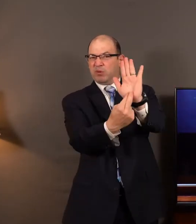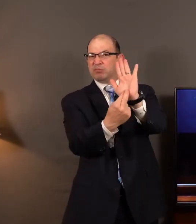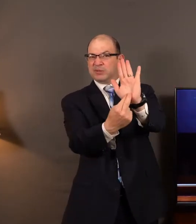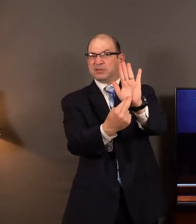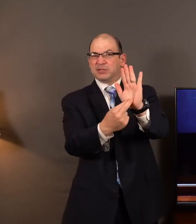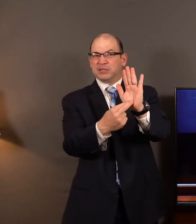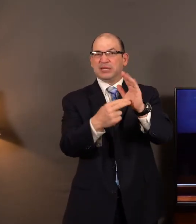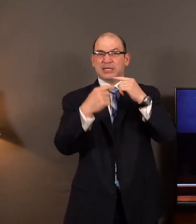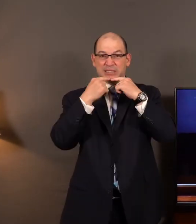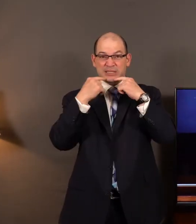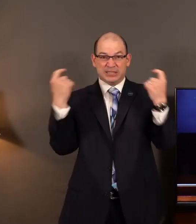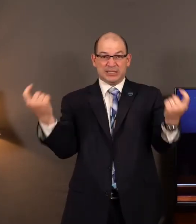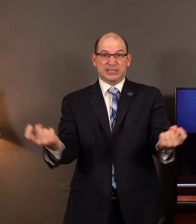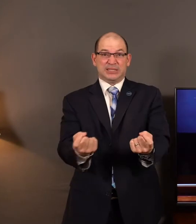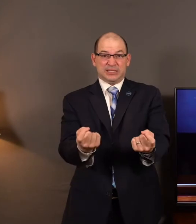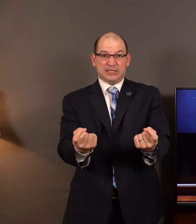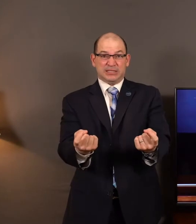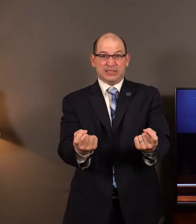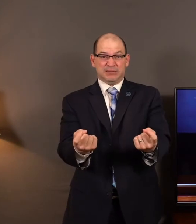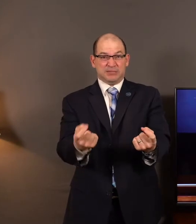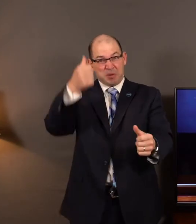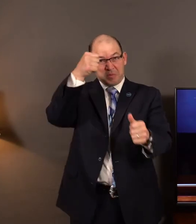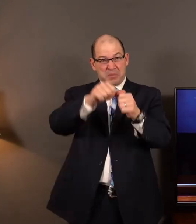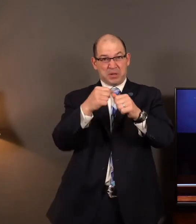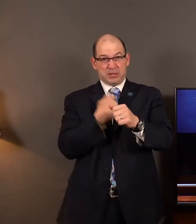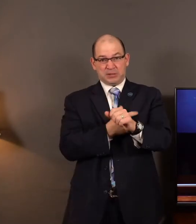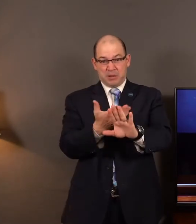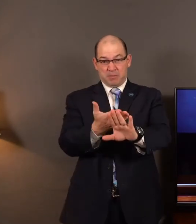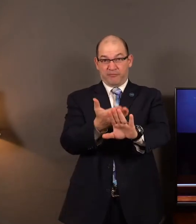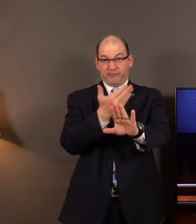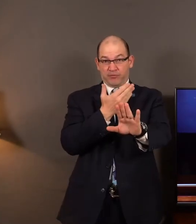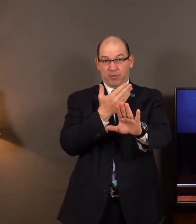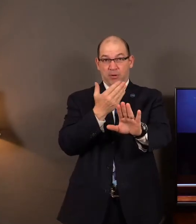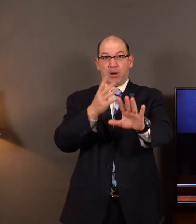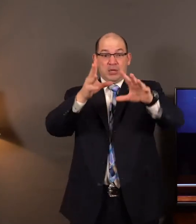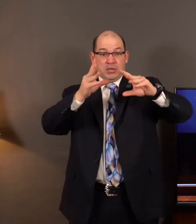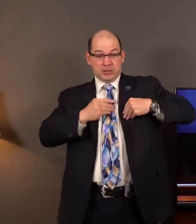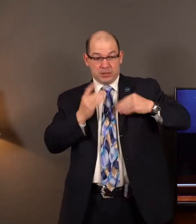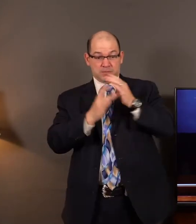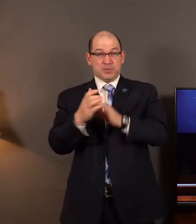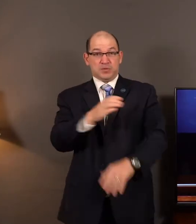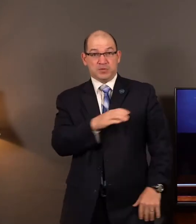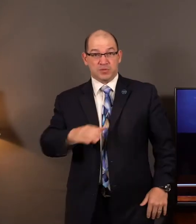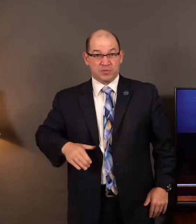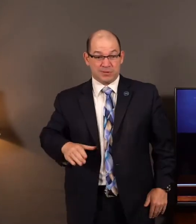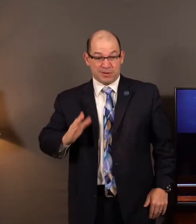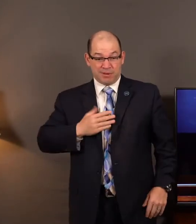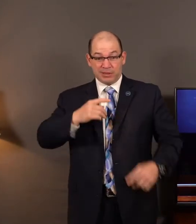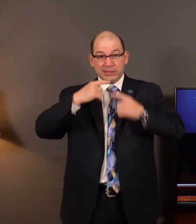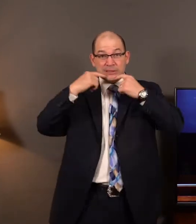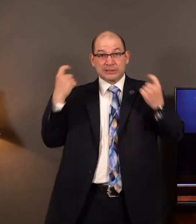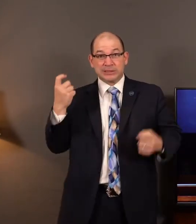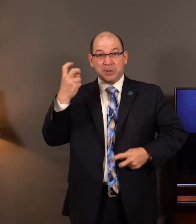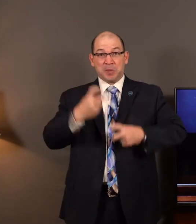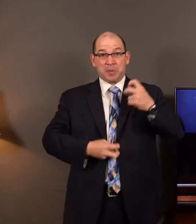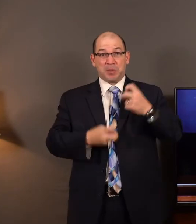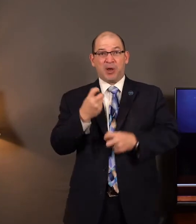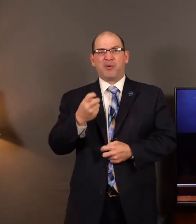that before we came to Jesus Christ. We were in a predicament equally as desperate. We were like these lepers. And we were